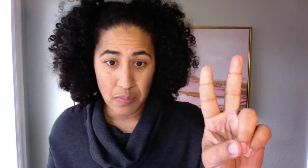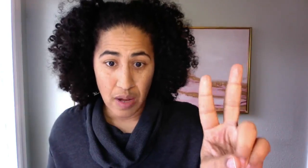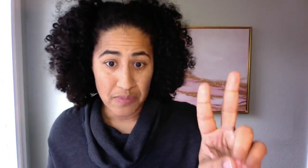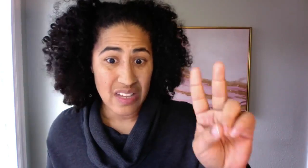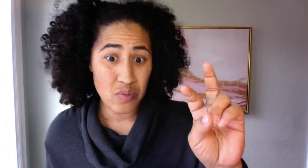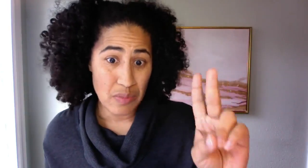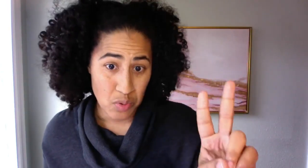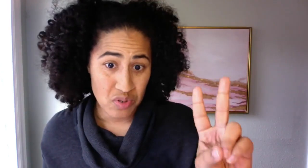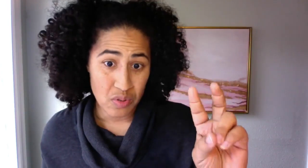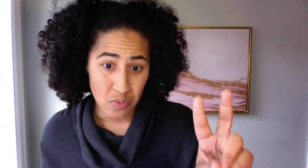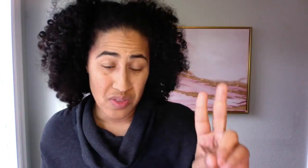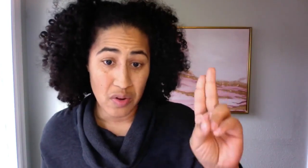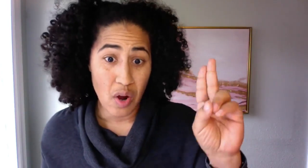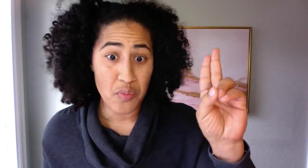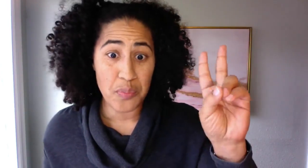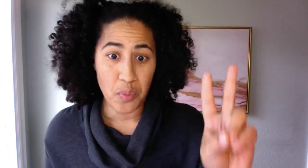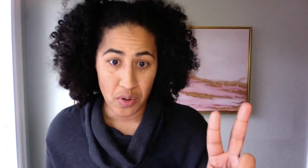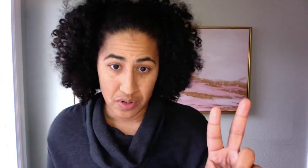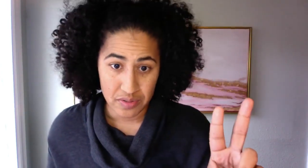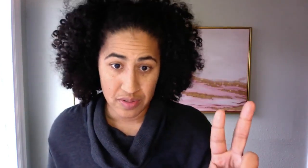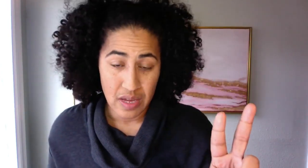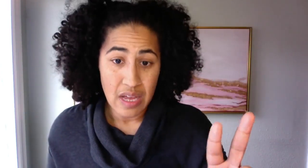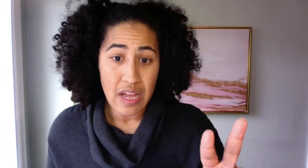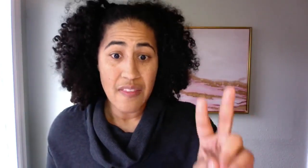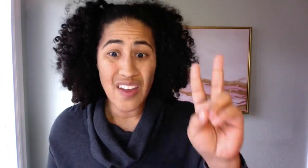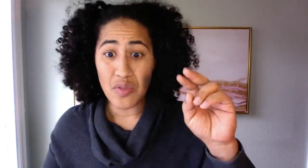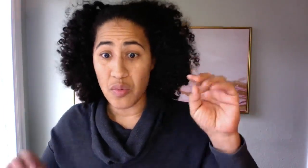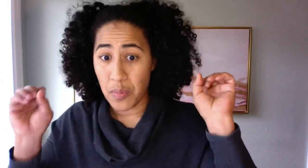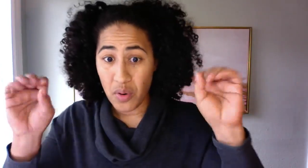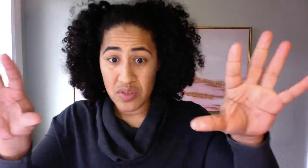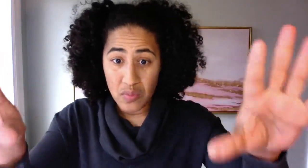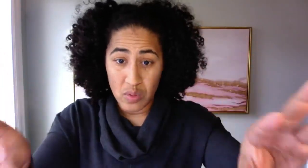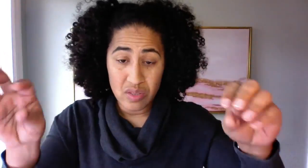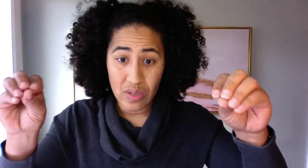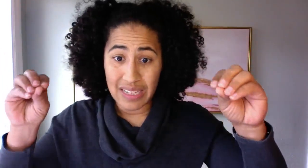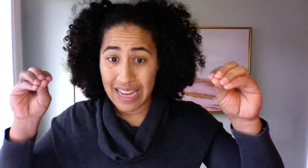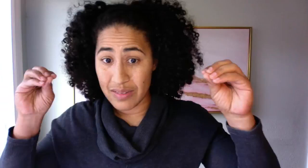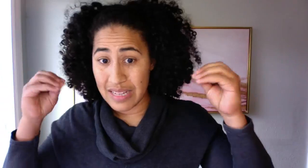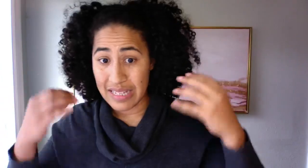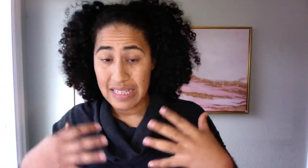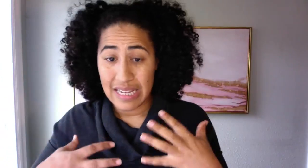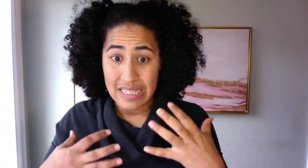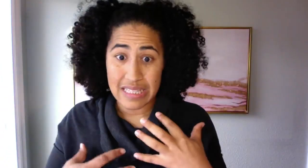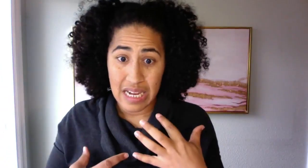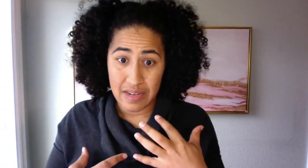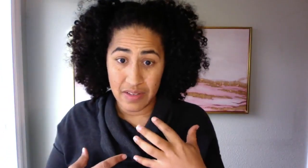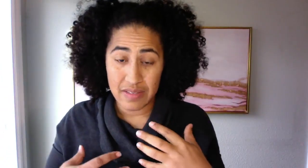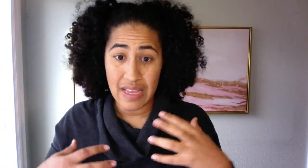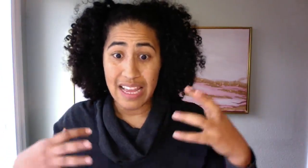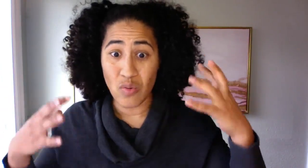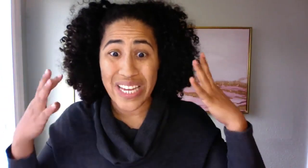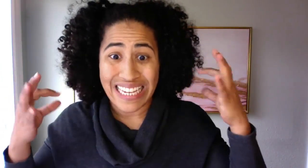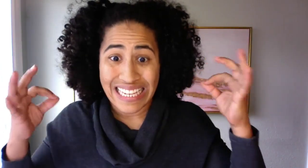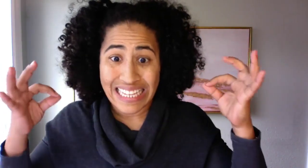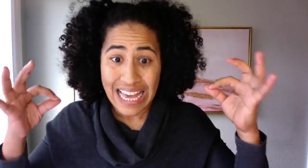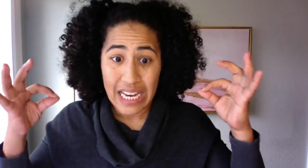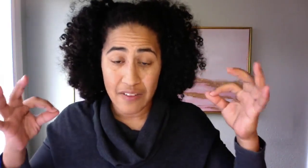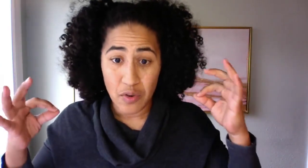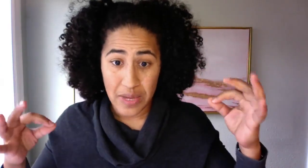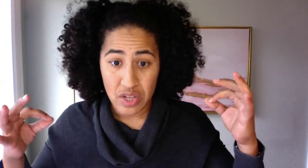problems. That's what emotions are for. There are reporters. They are the reporters of what's going on outside and inside of us. And we need that information